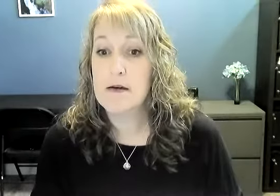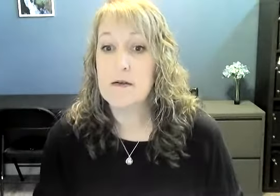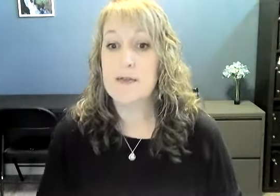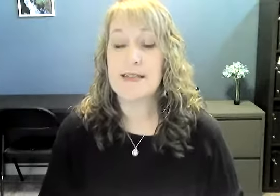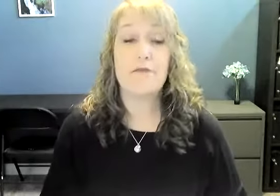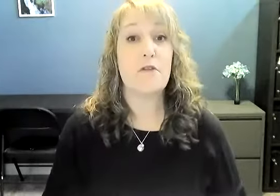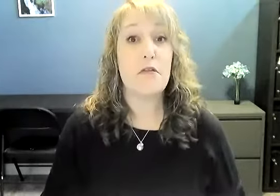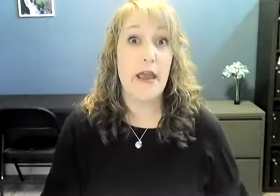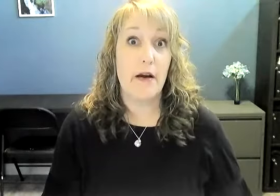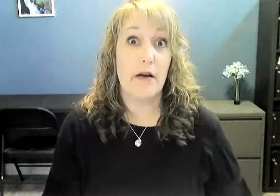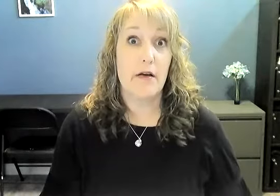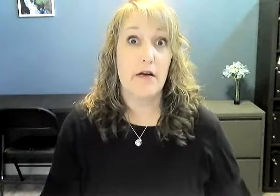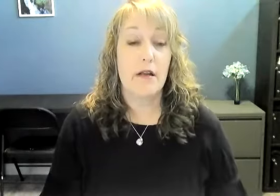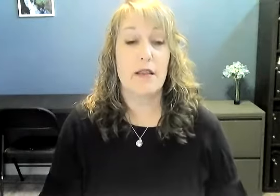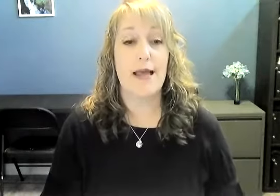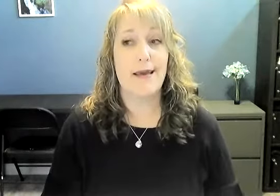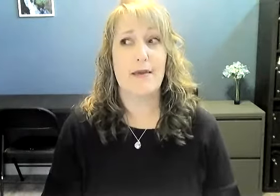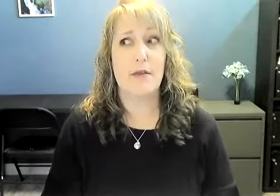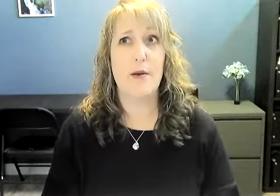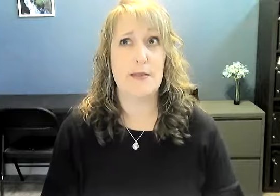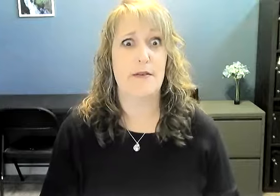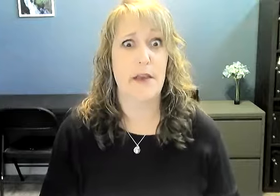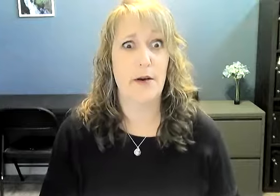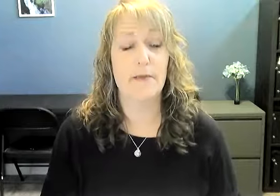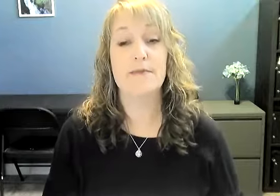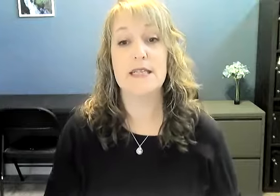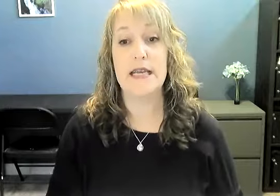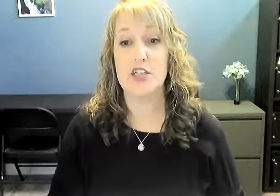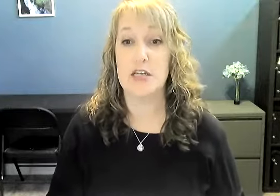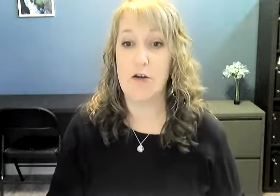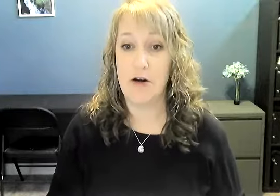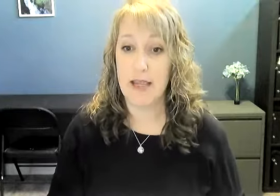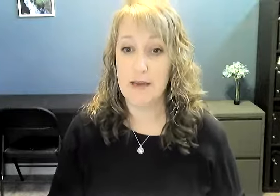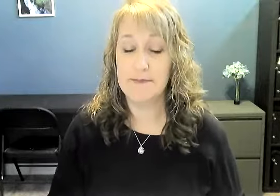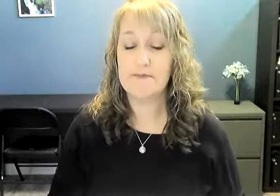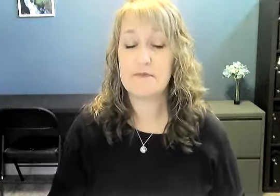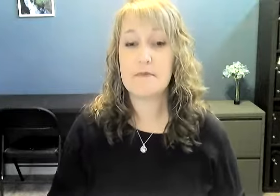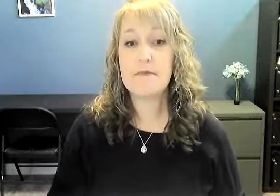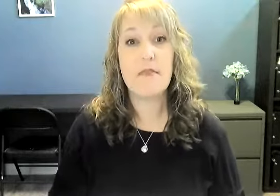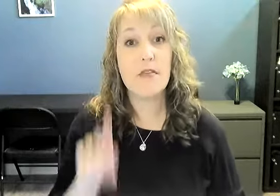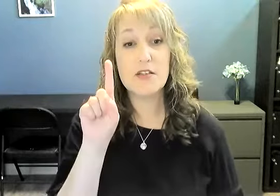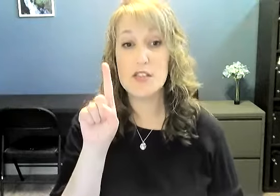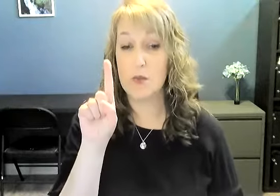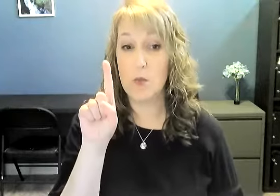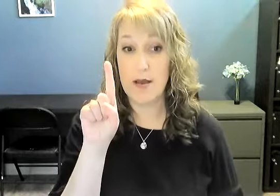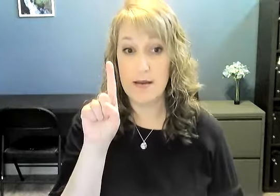The sign for there, like the opposite of here. T-H-E-R-E. That's just a one